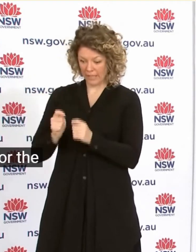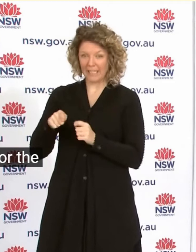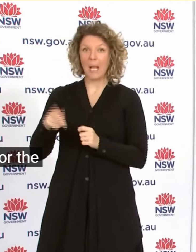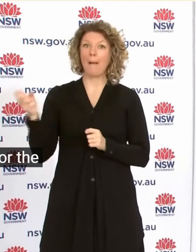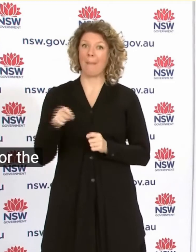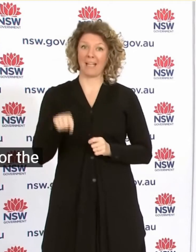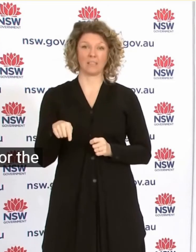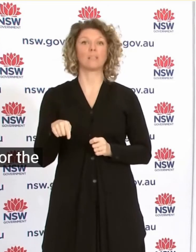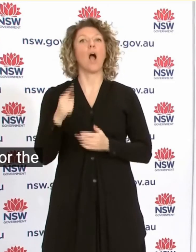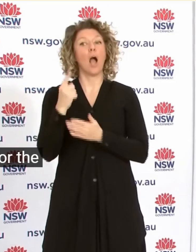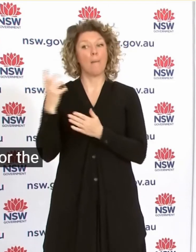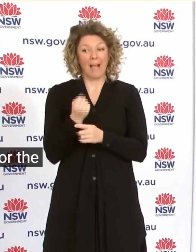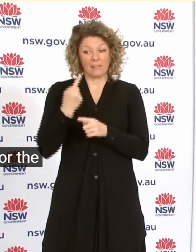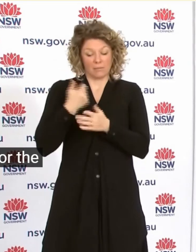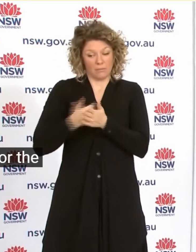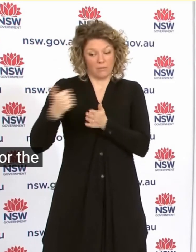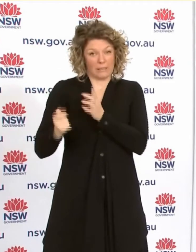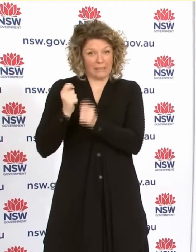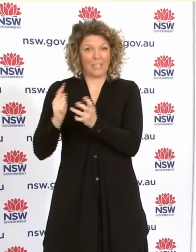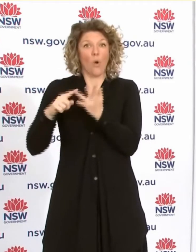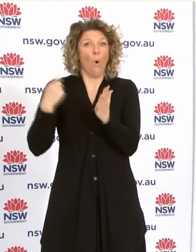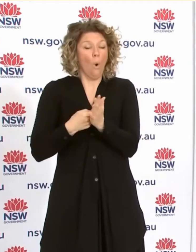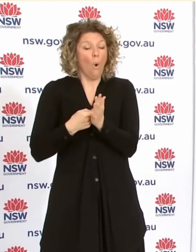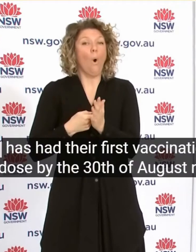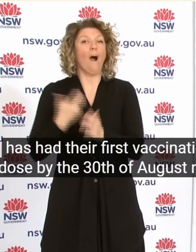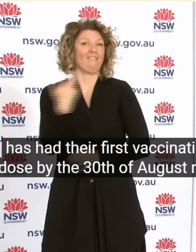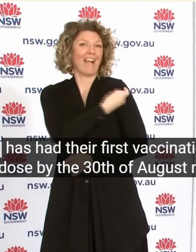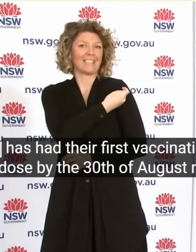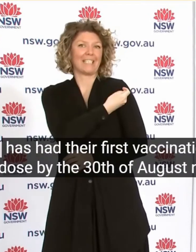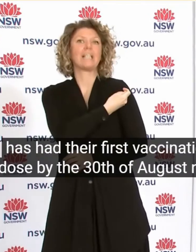August Now There Is Bookings There Are